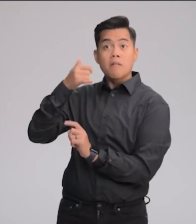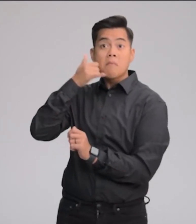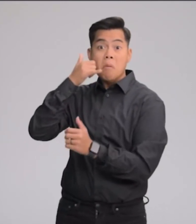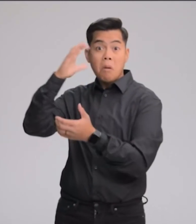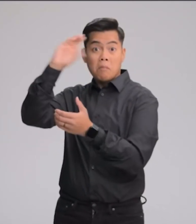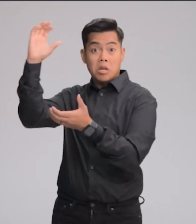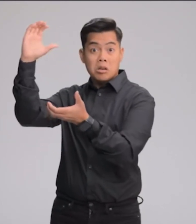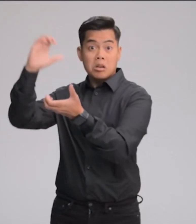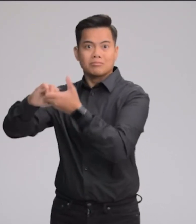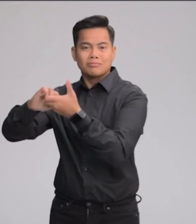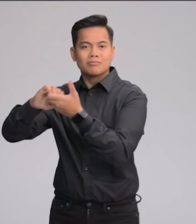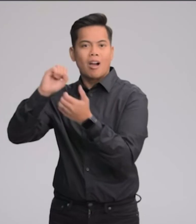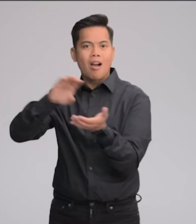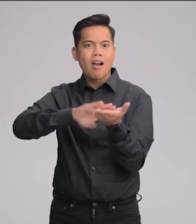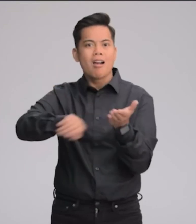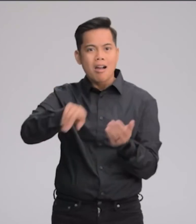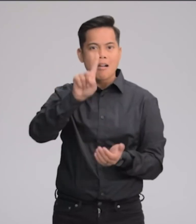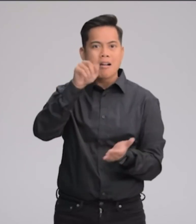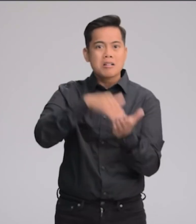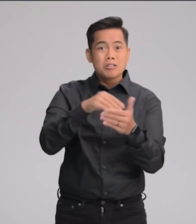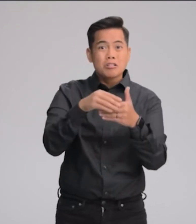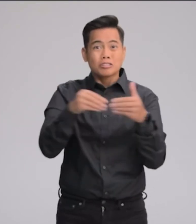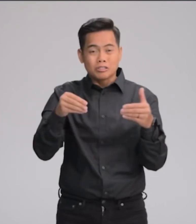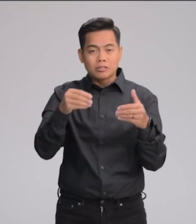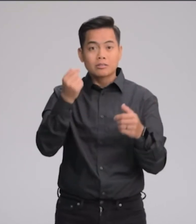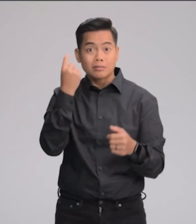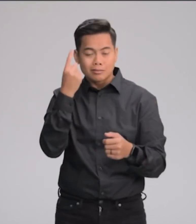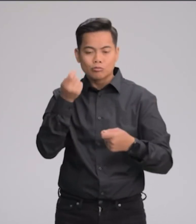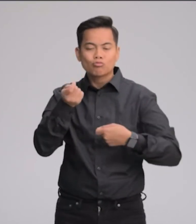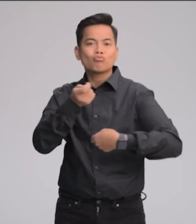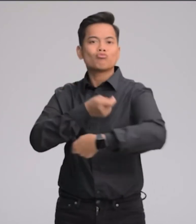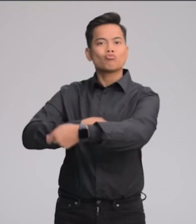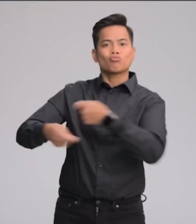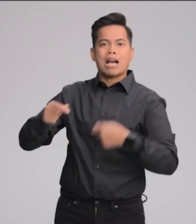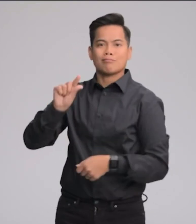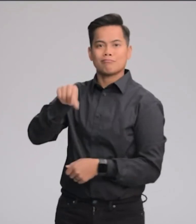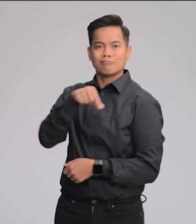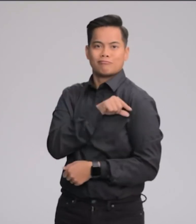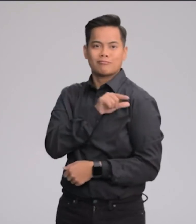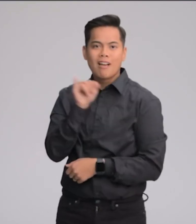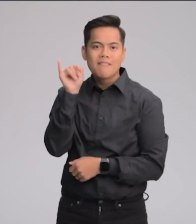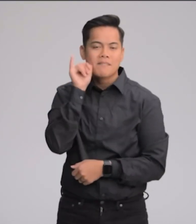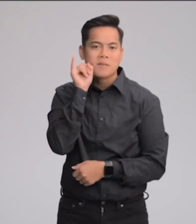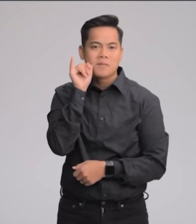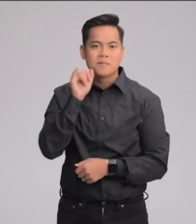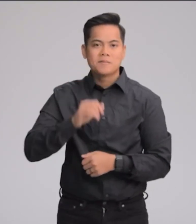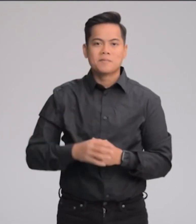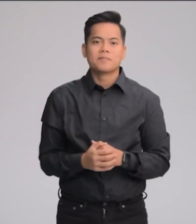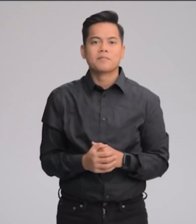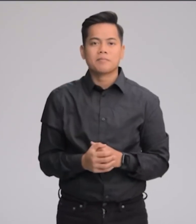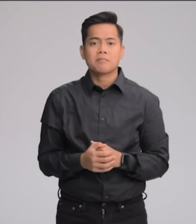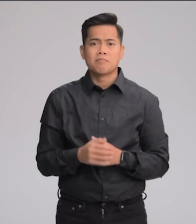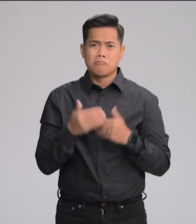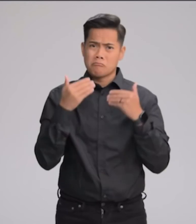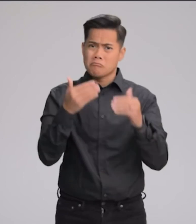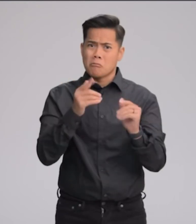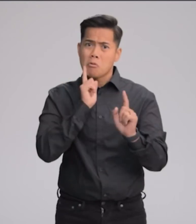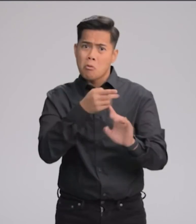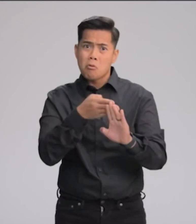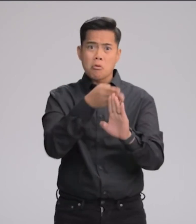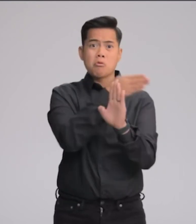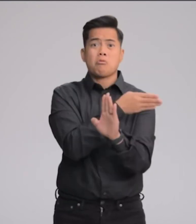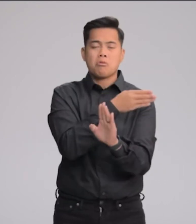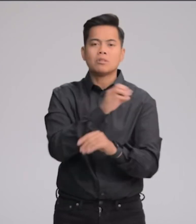partners, including up to $1,000 off in the U.S. when you trade in a qualifying iPhone. You can pre-order both